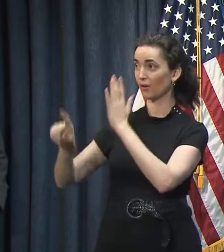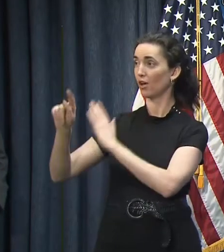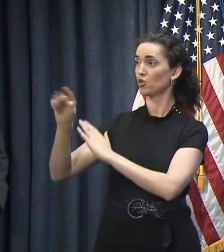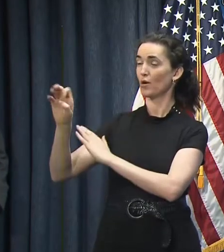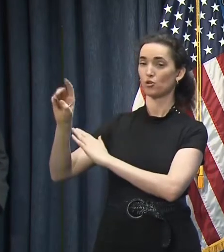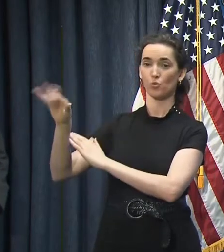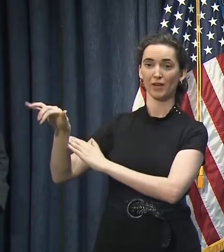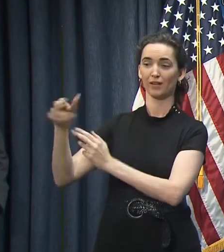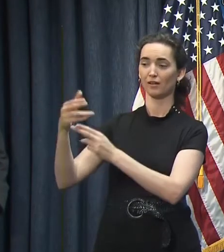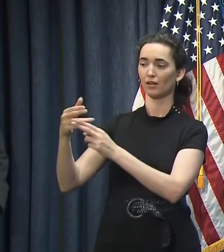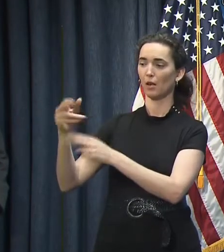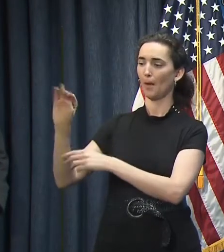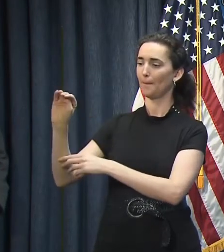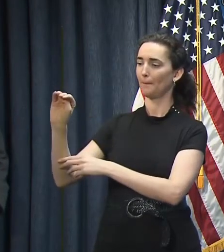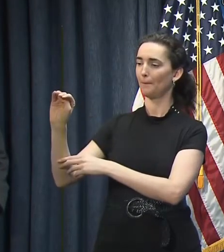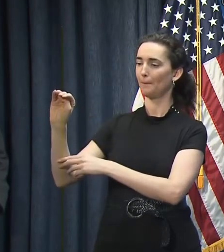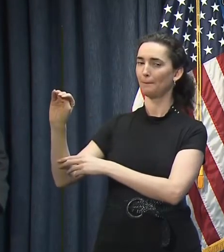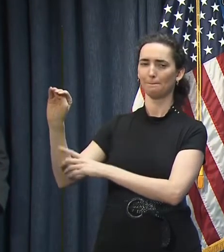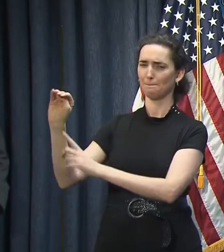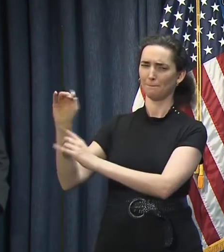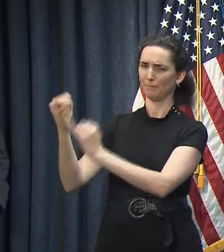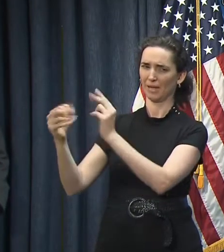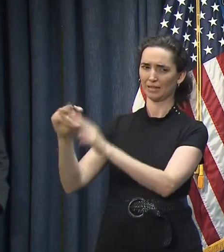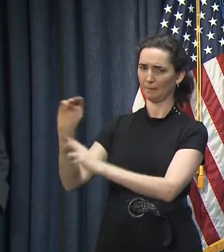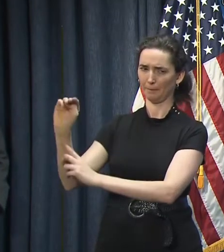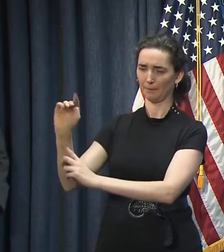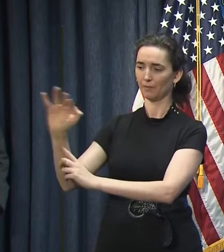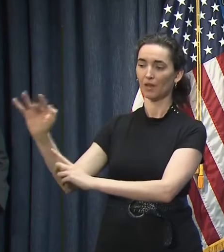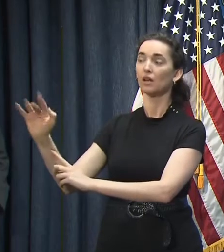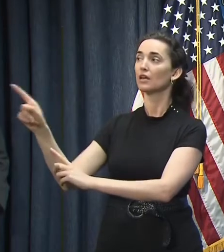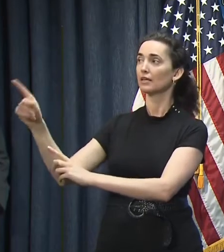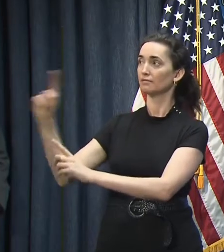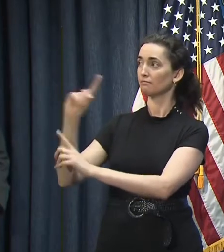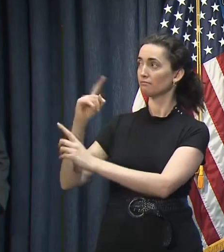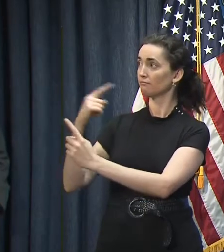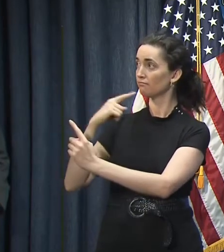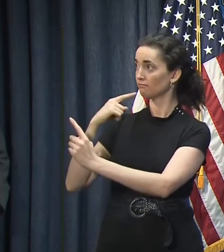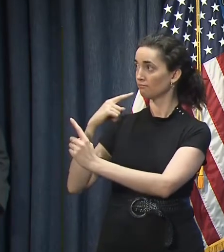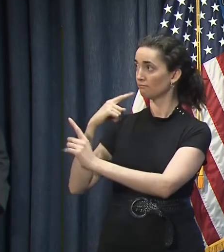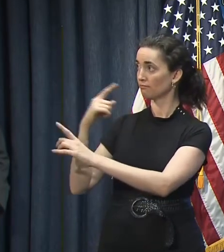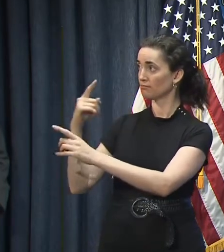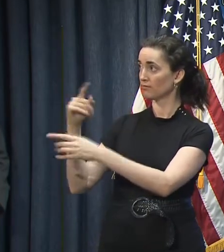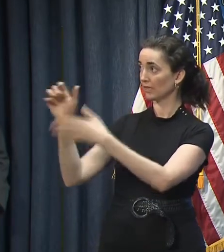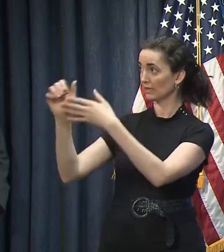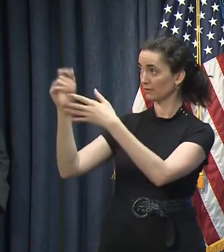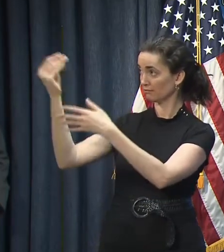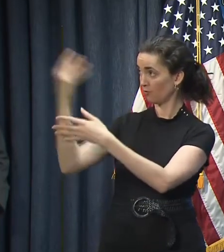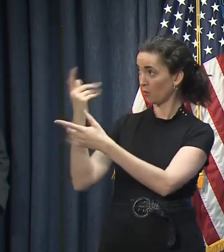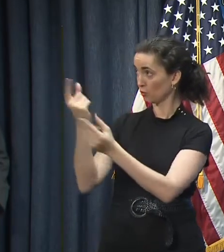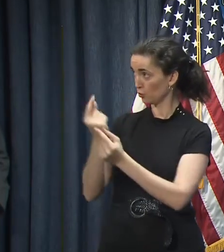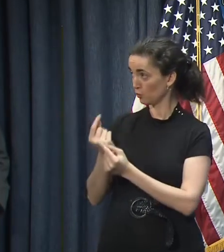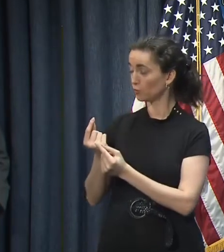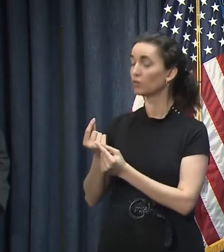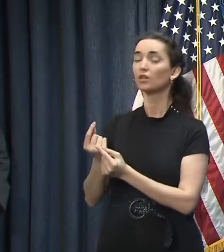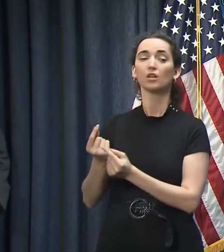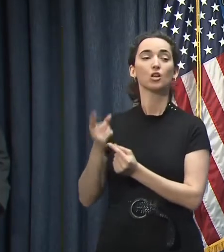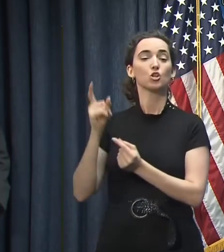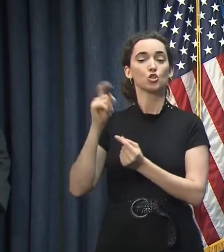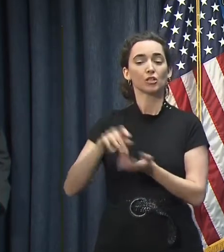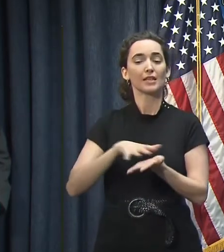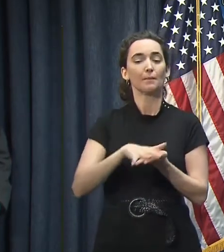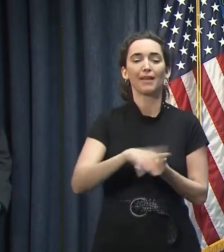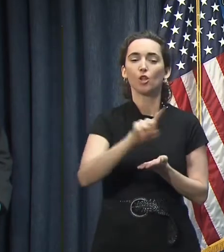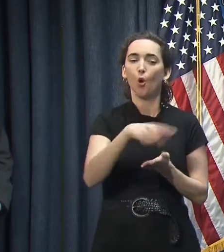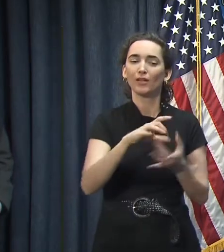was such that it can only be spent on expenditures related to COVID-19.